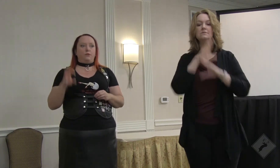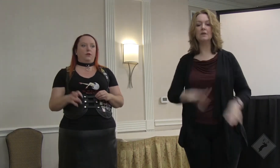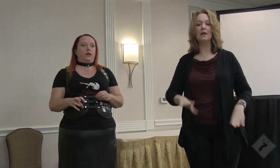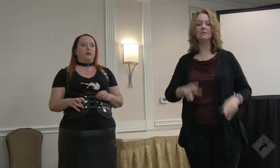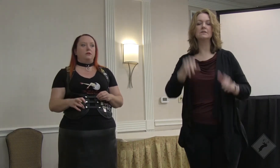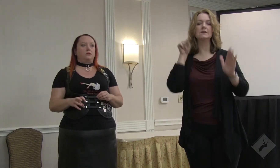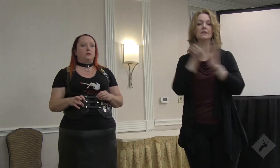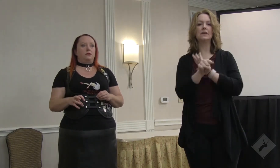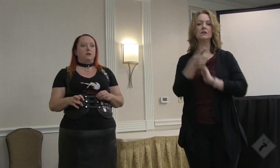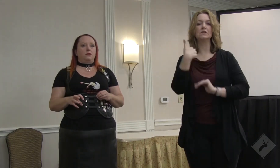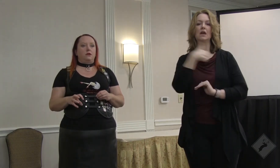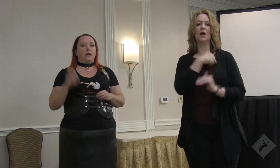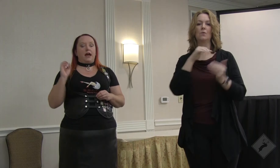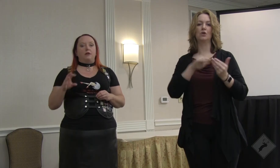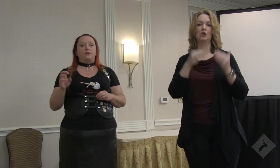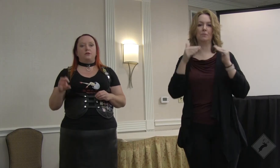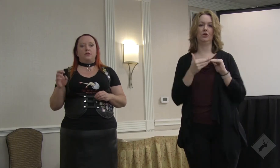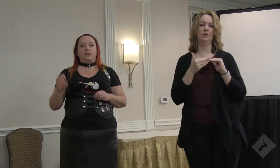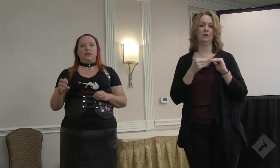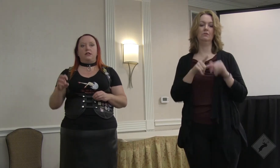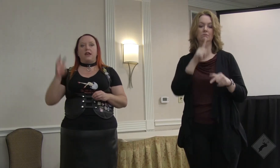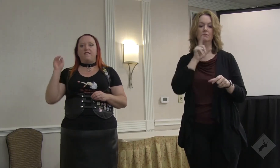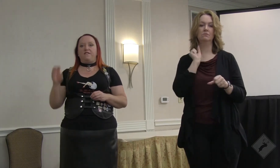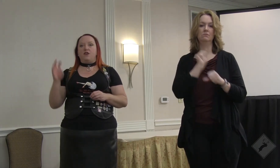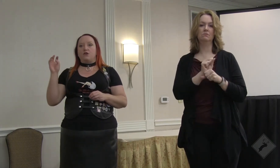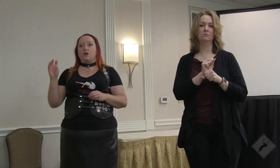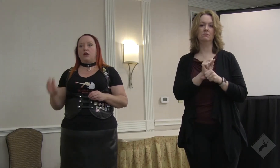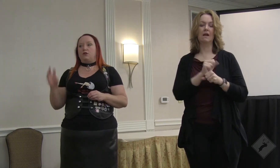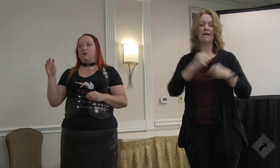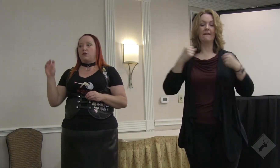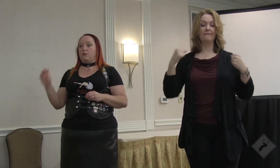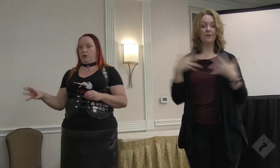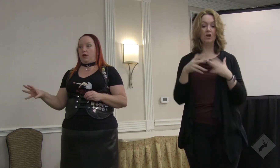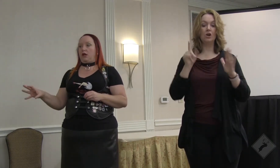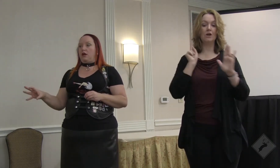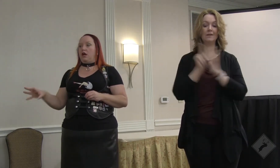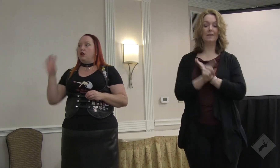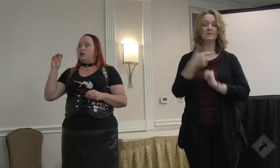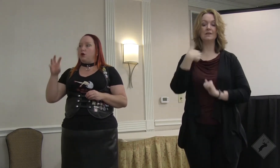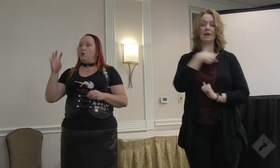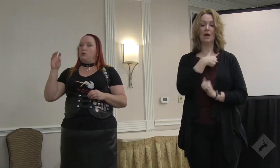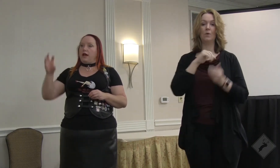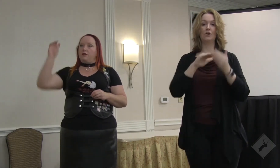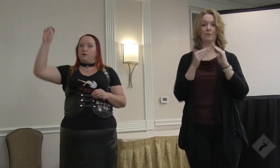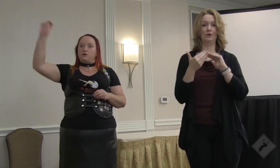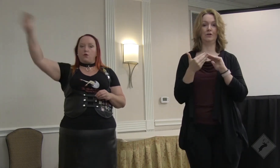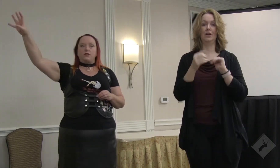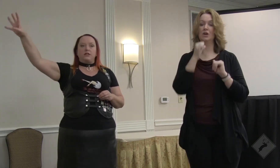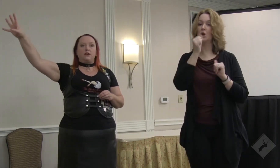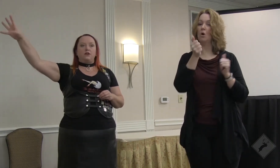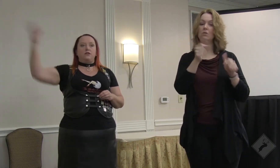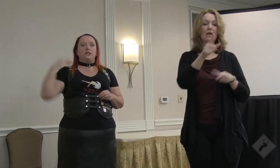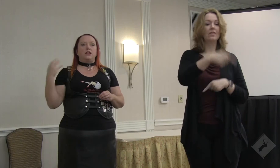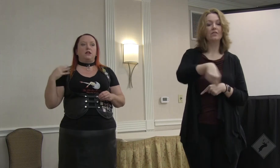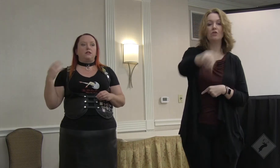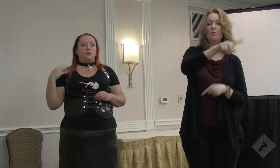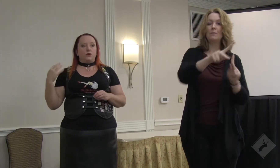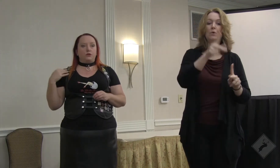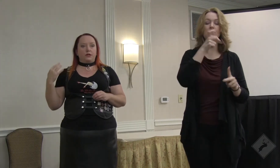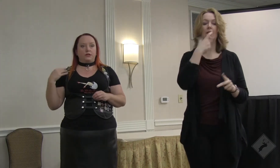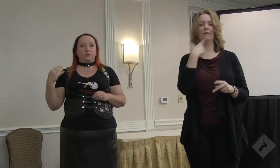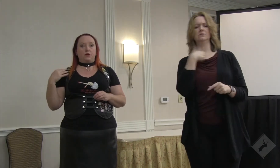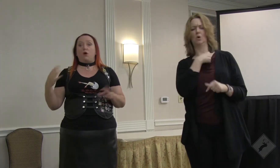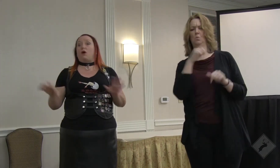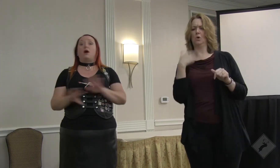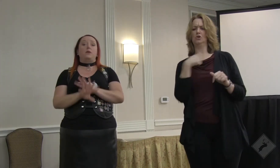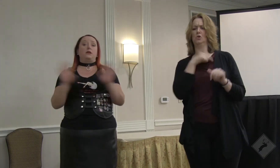our community. It absolutely does. Fear kills our community. Don't let those forces out there that tell us that